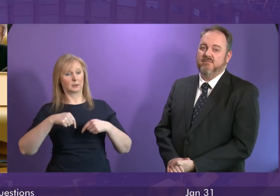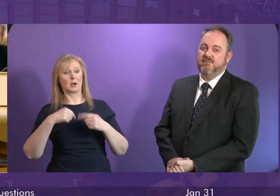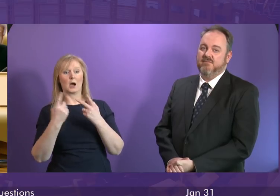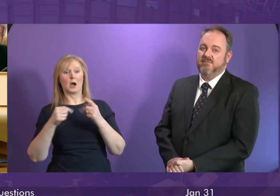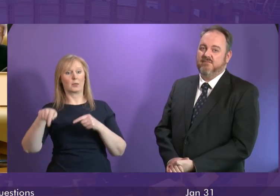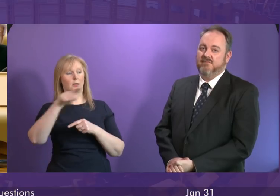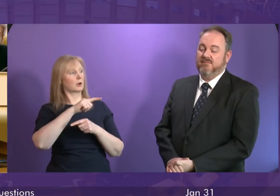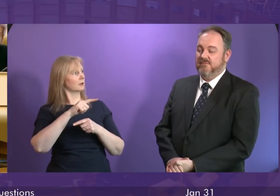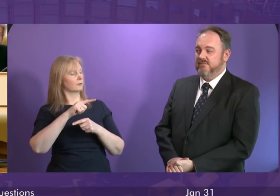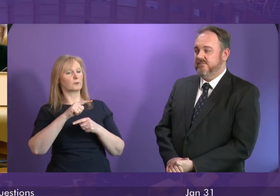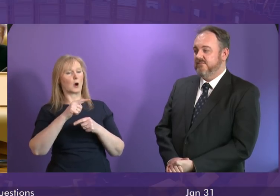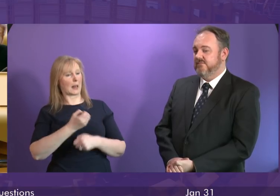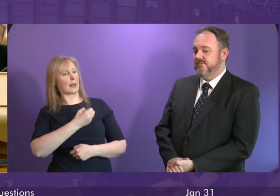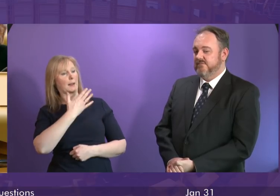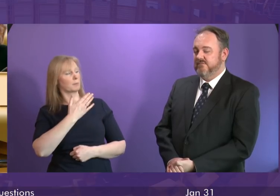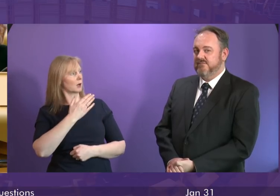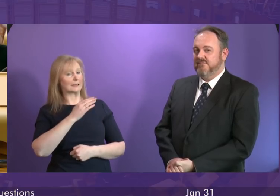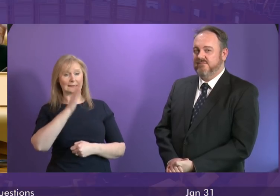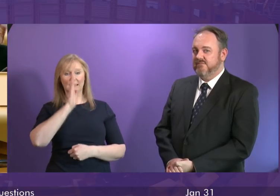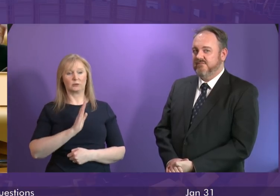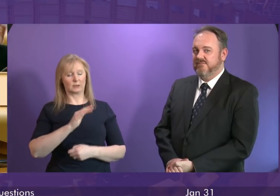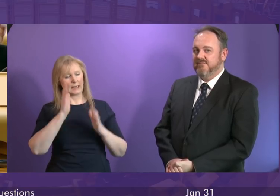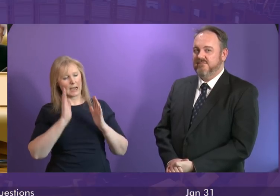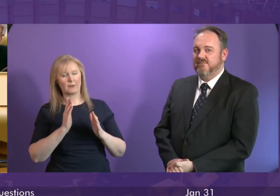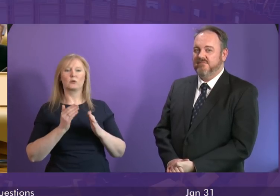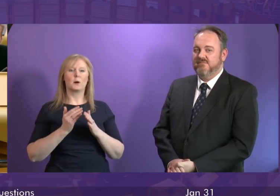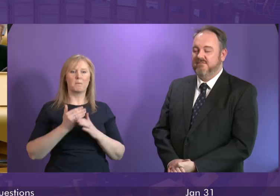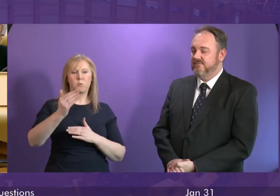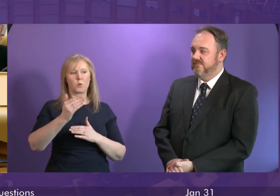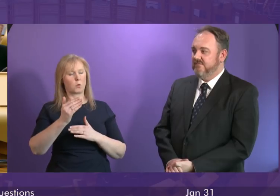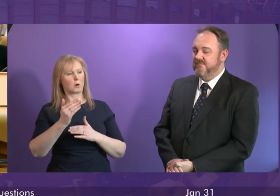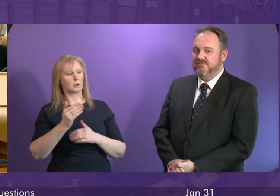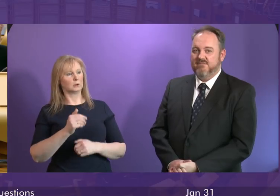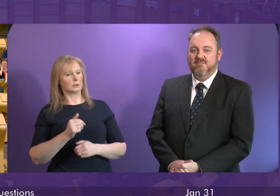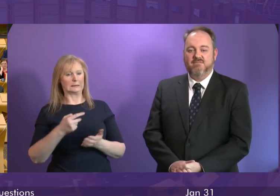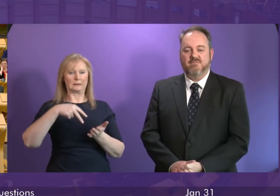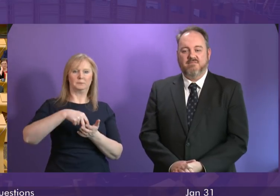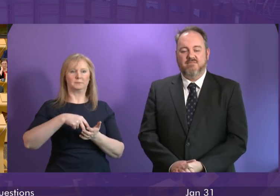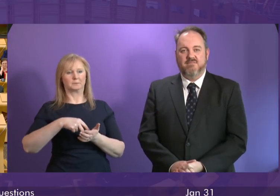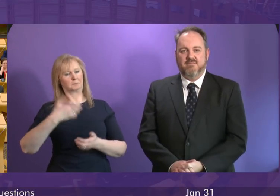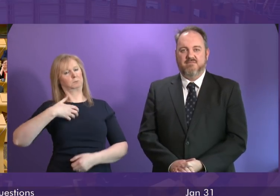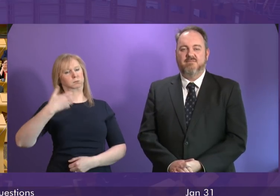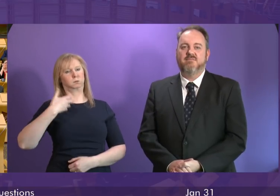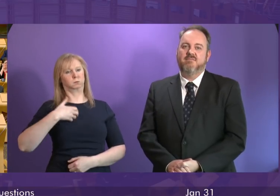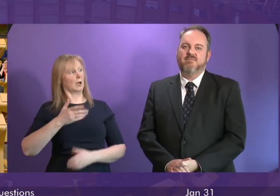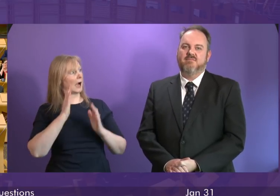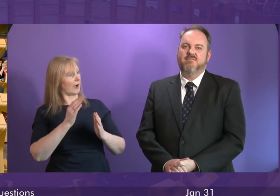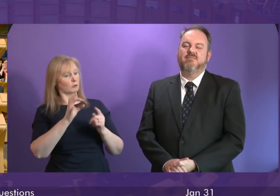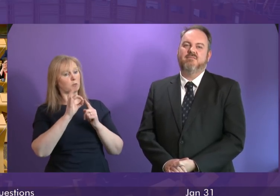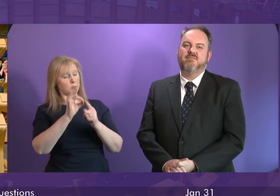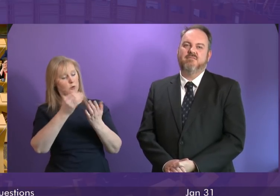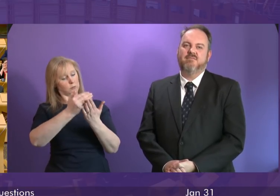take labour seriously on the budget he really has to do more than stand up here and moan he actually has to start bringing forward some proposals